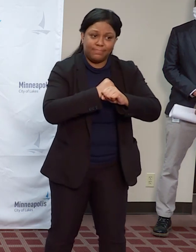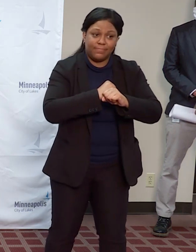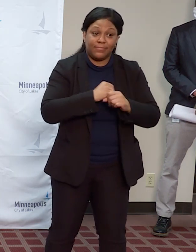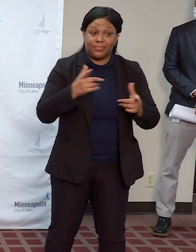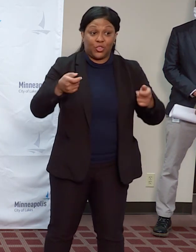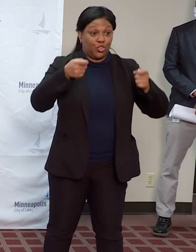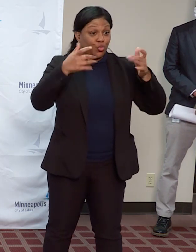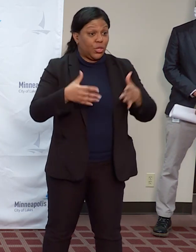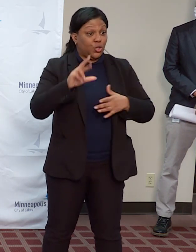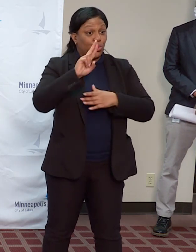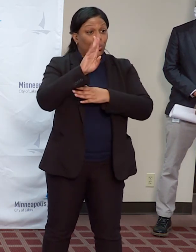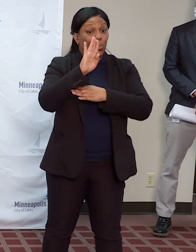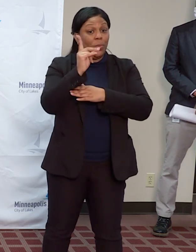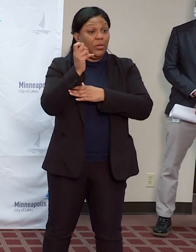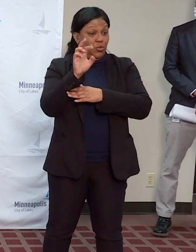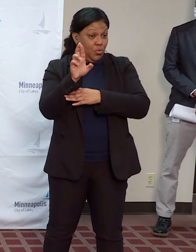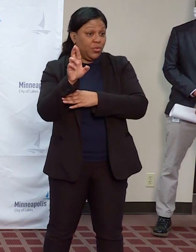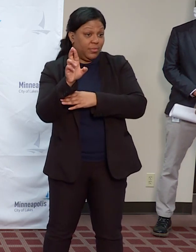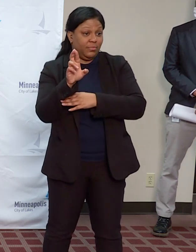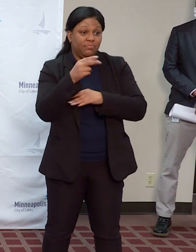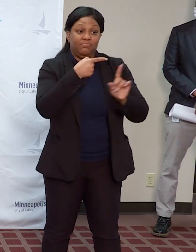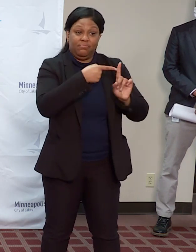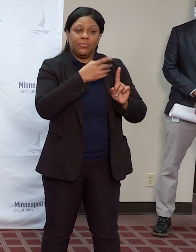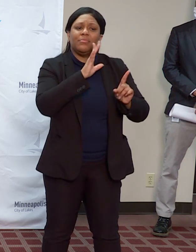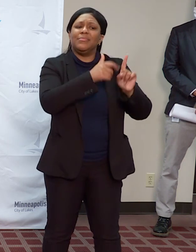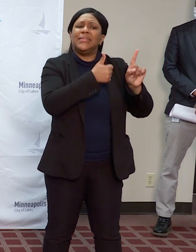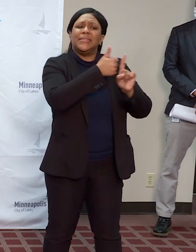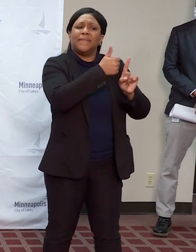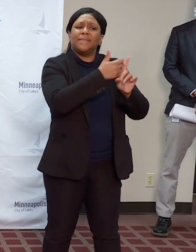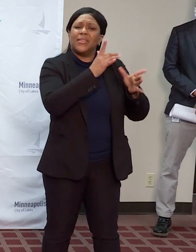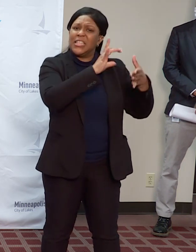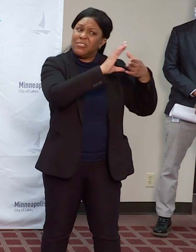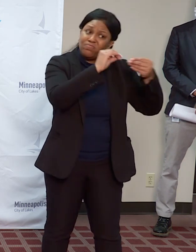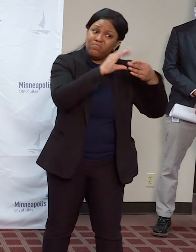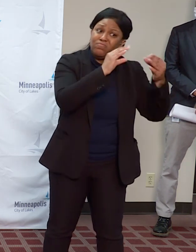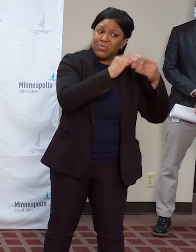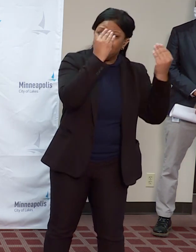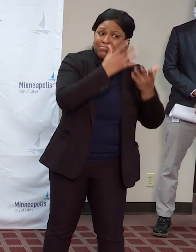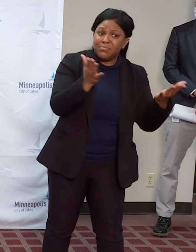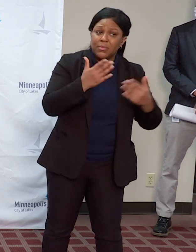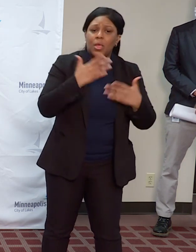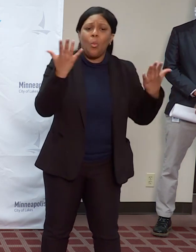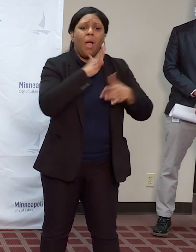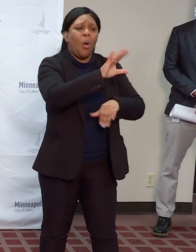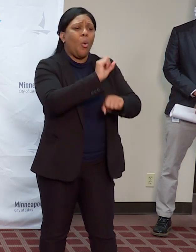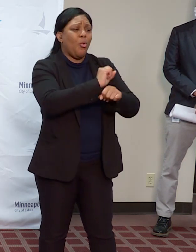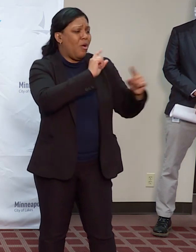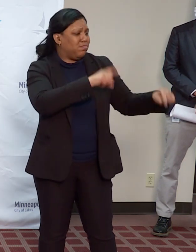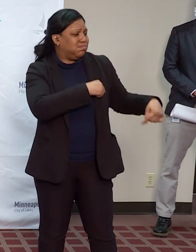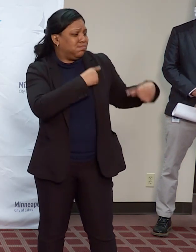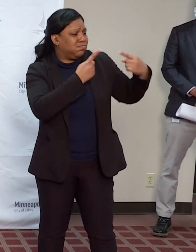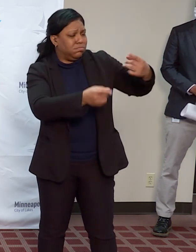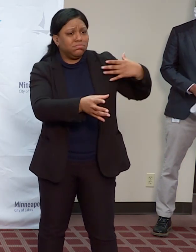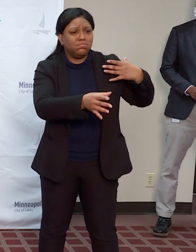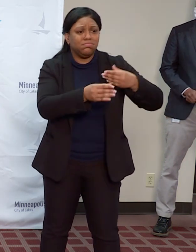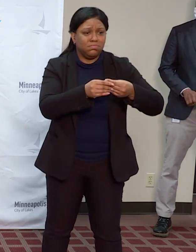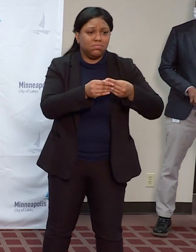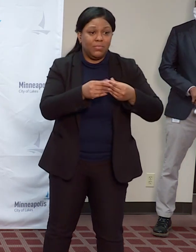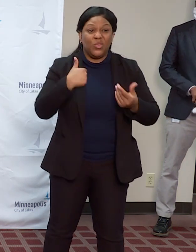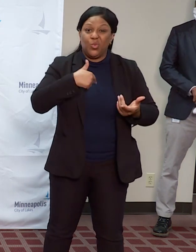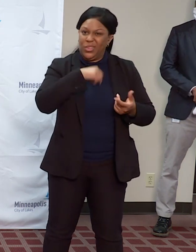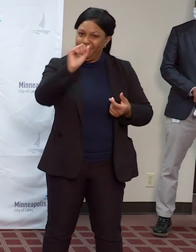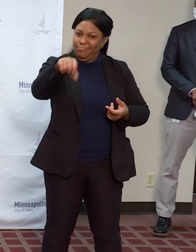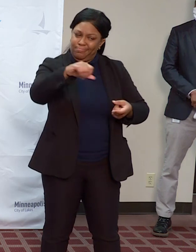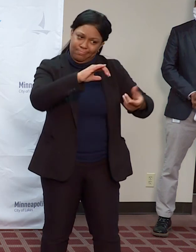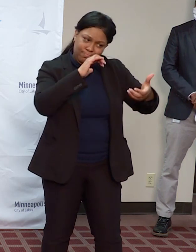work that they're doing and we're working in, or excuse me, spoke candidly about the work that they're doing. And we will be partnering with them to ensure that communities that are often most